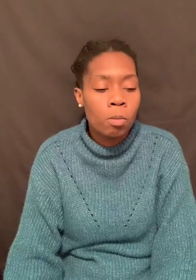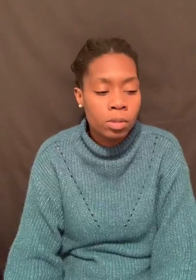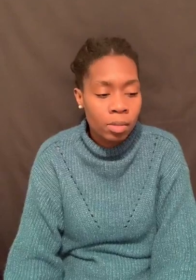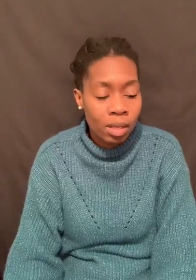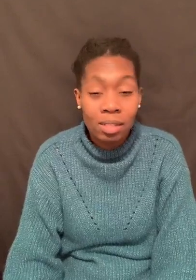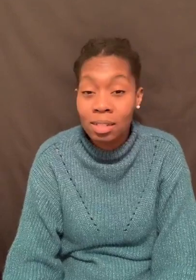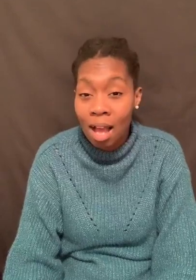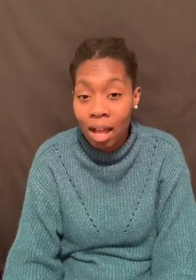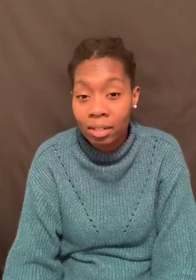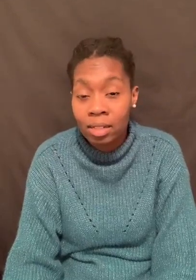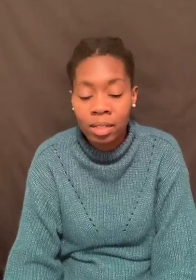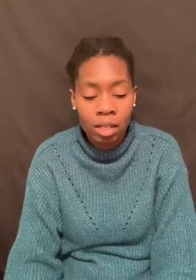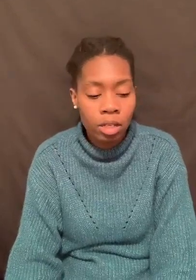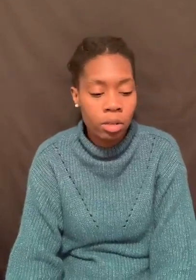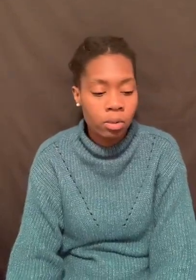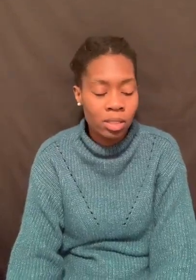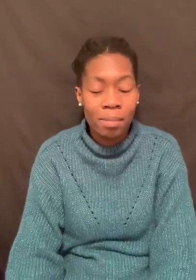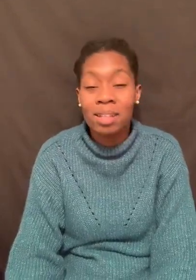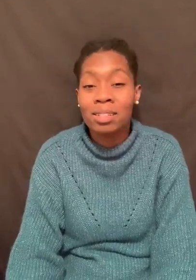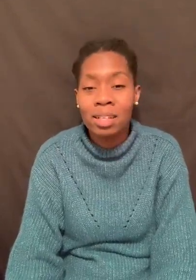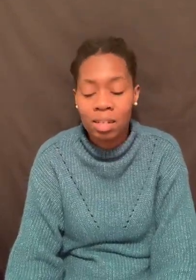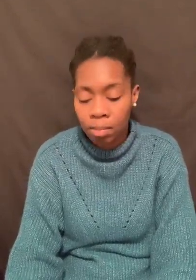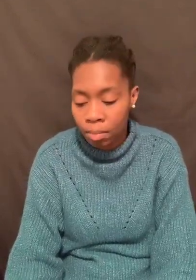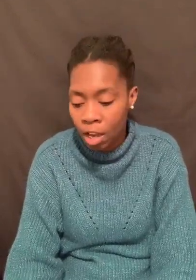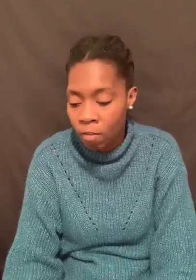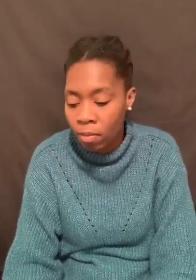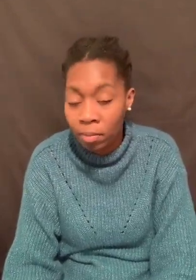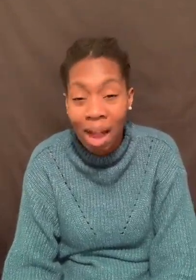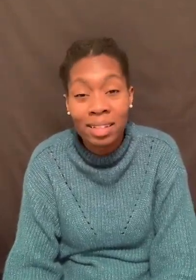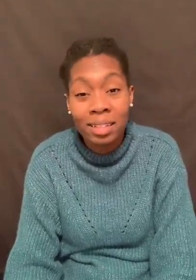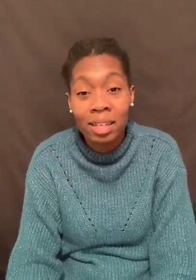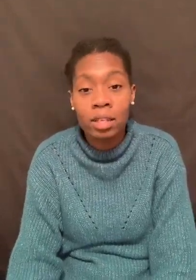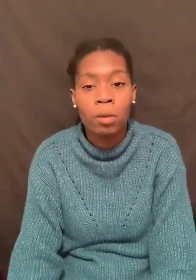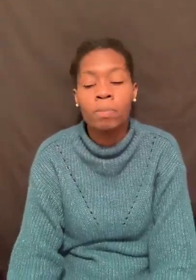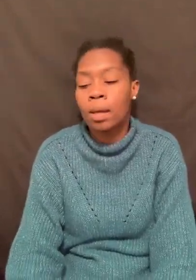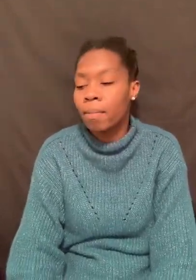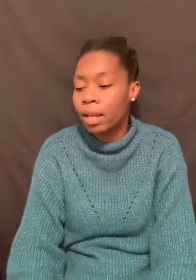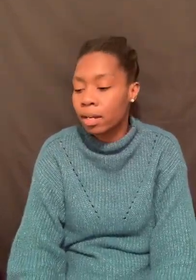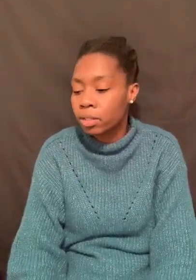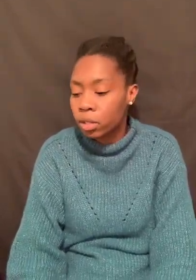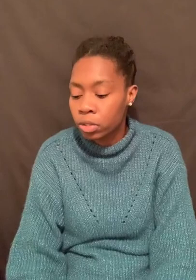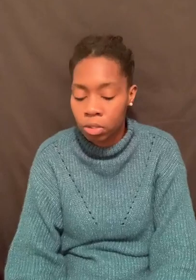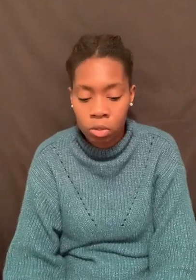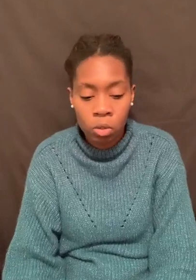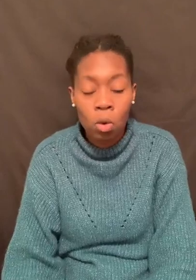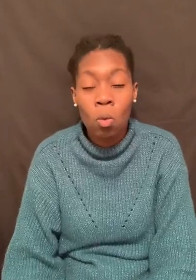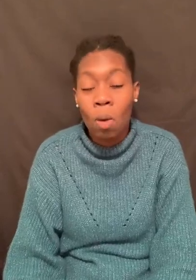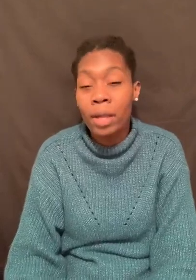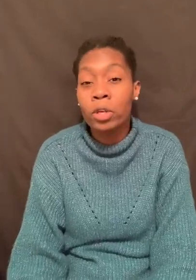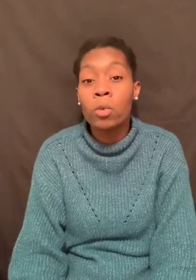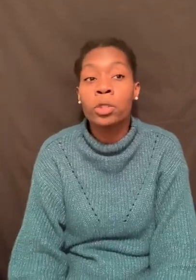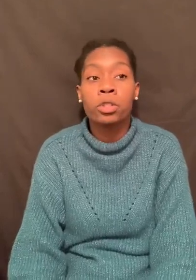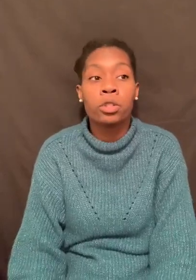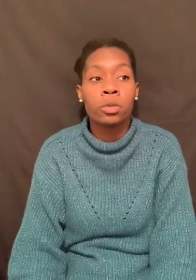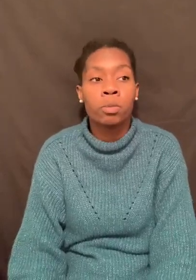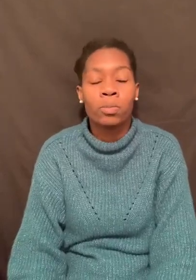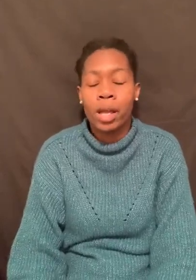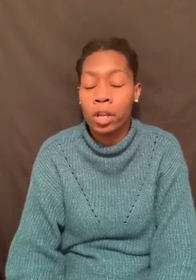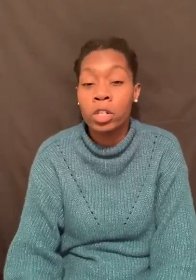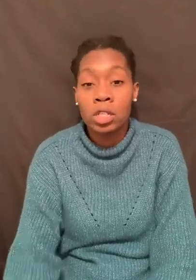helps me. It's not. It's killing you. Same as sin. Being far from God is killing you. Making excuses to why you do what you do. And you